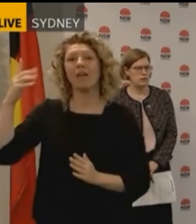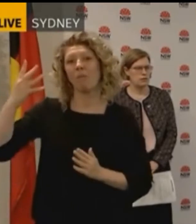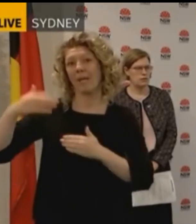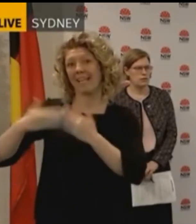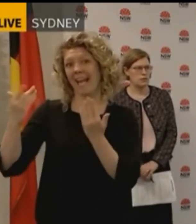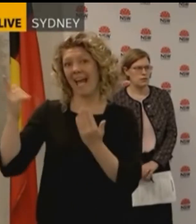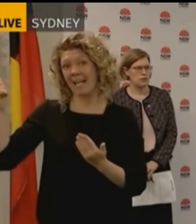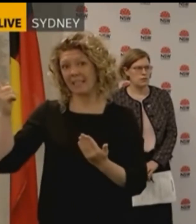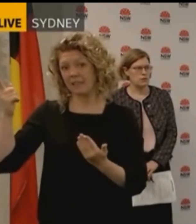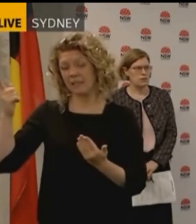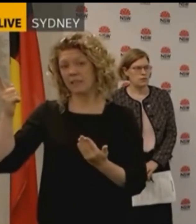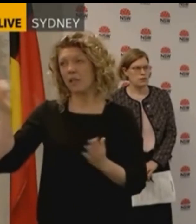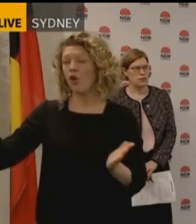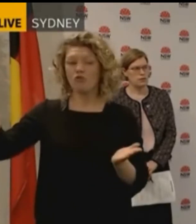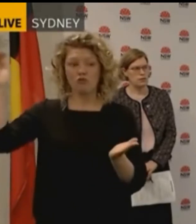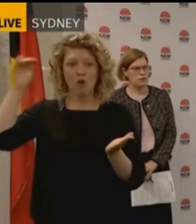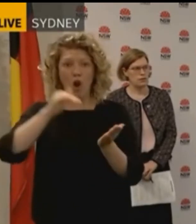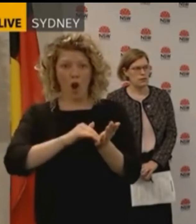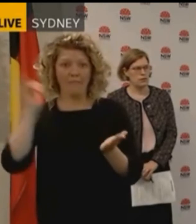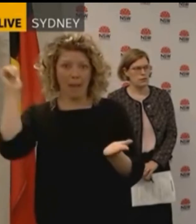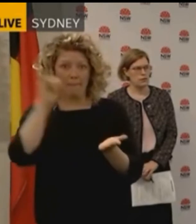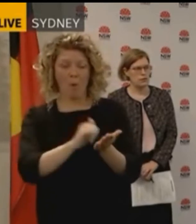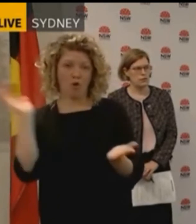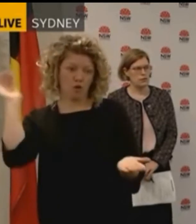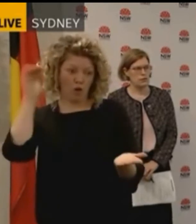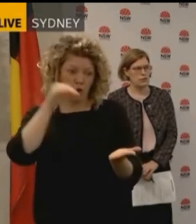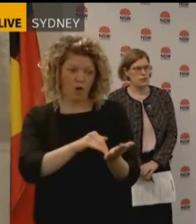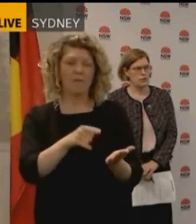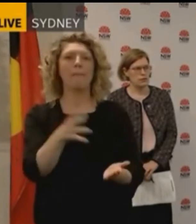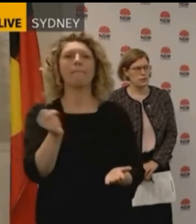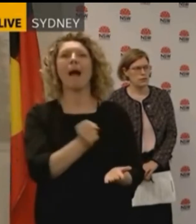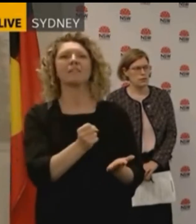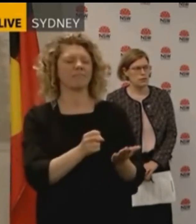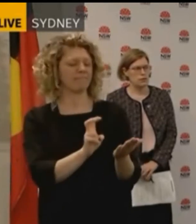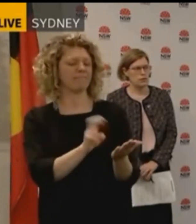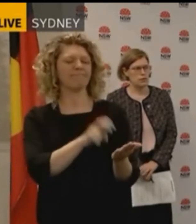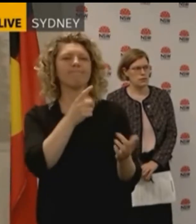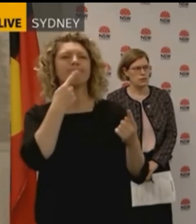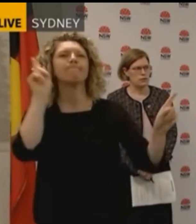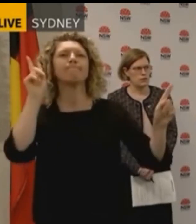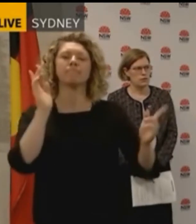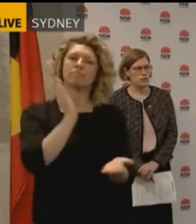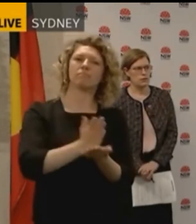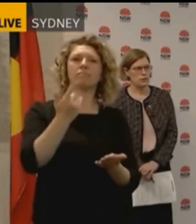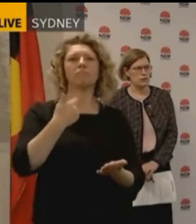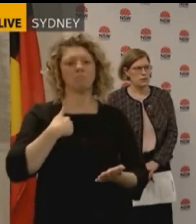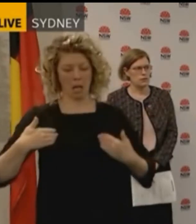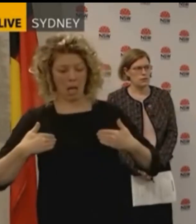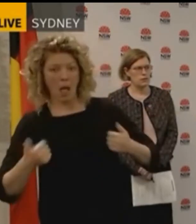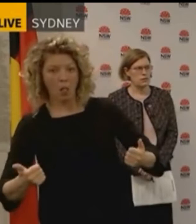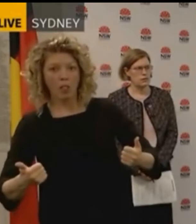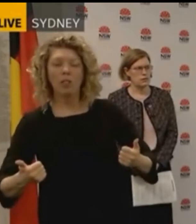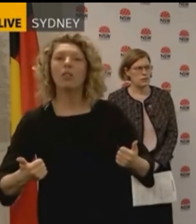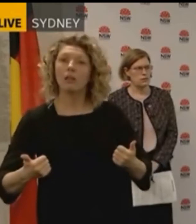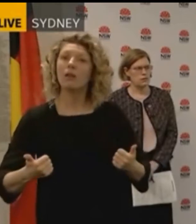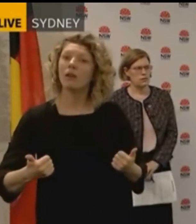days and when they arrive at the airport they will have to complete a declaration which indicates their state of health